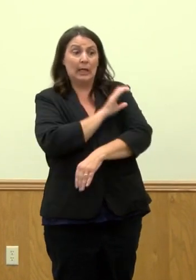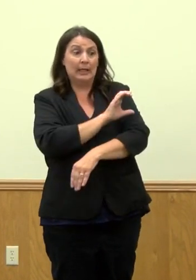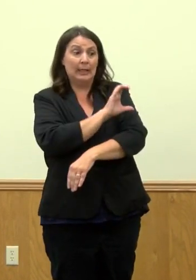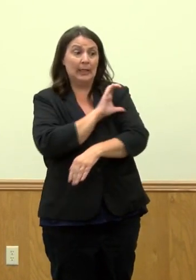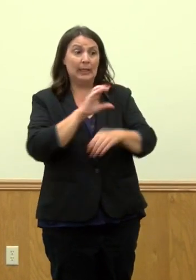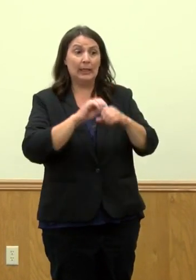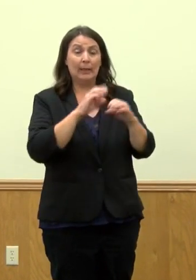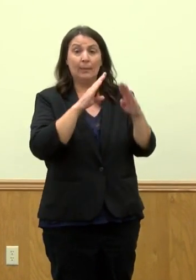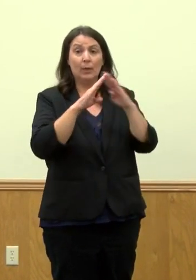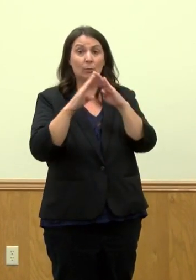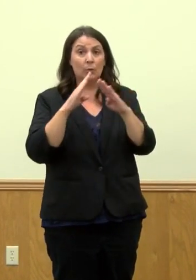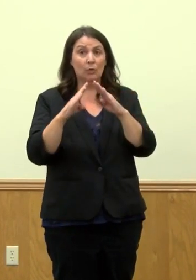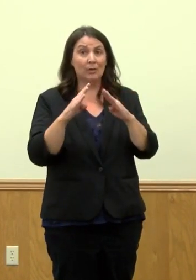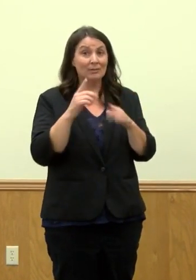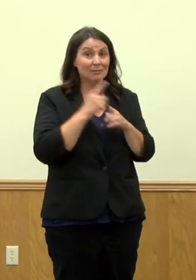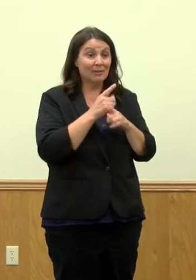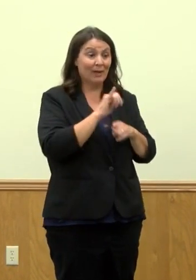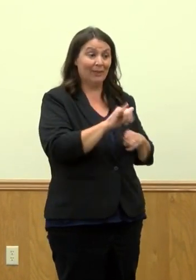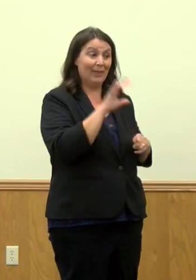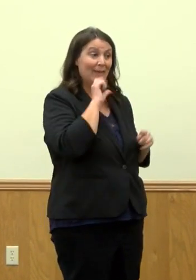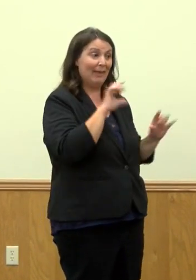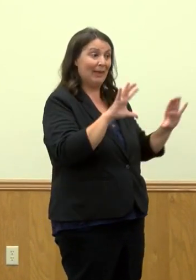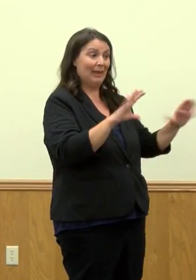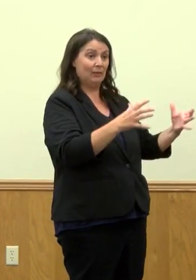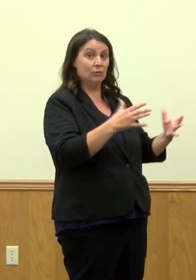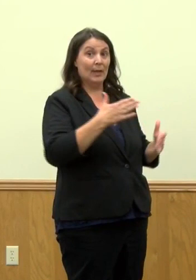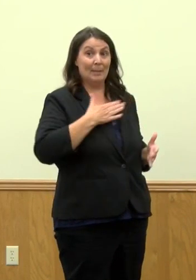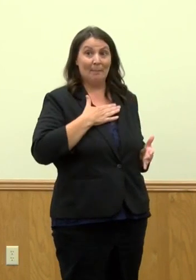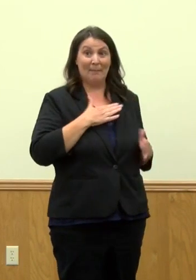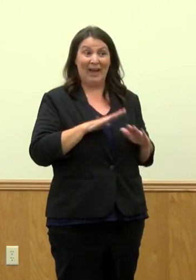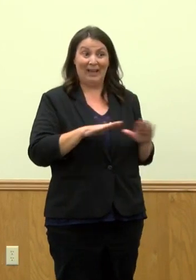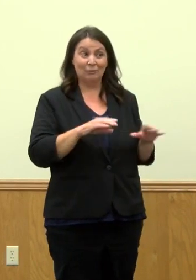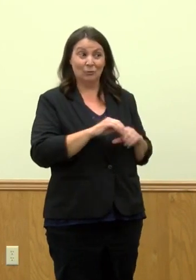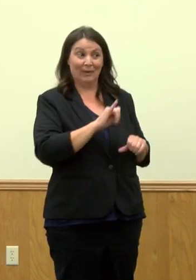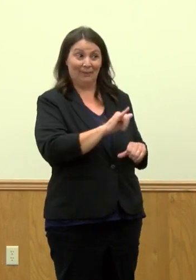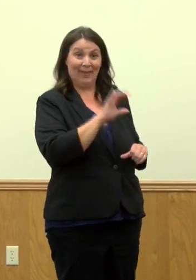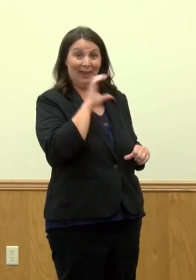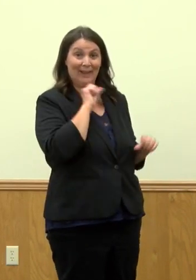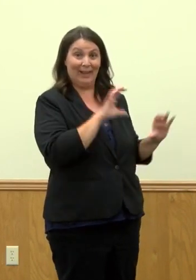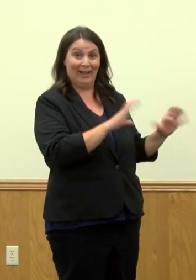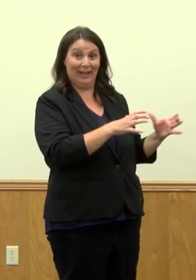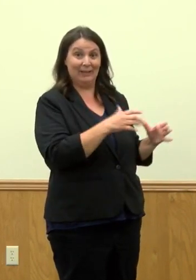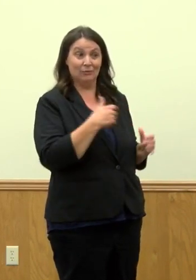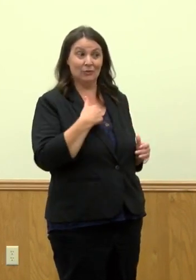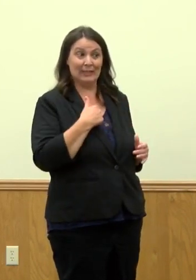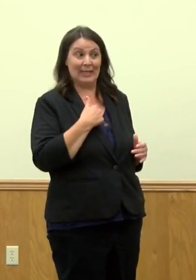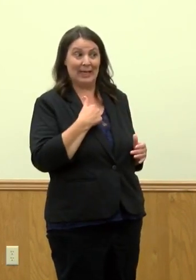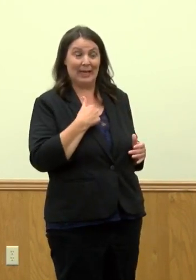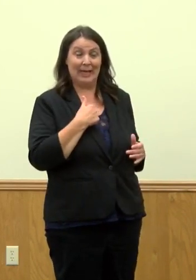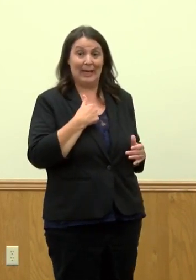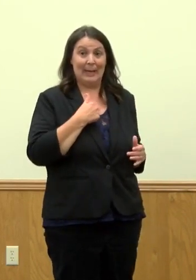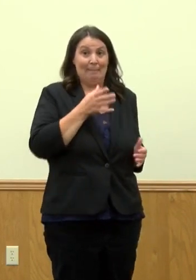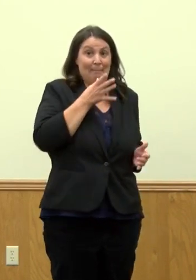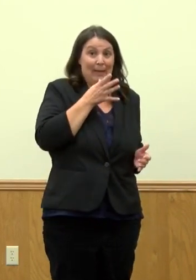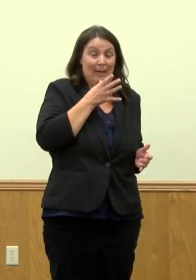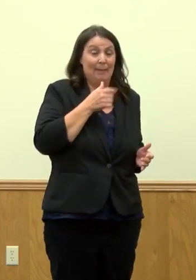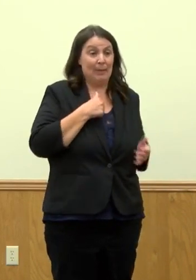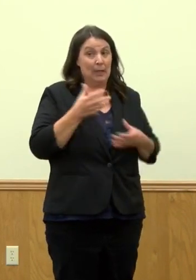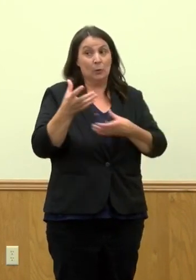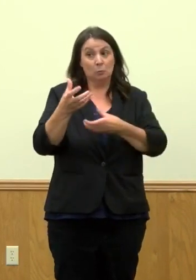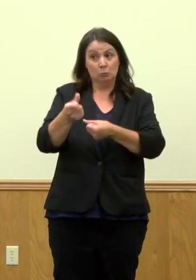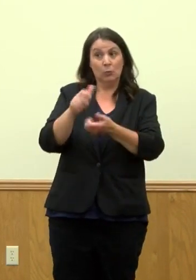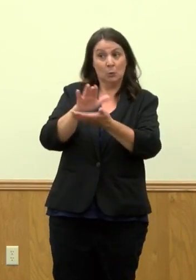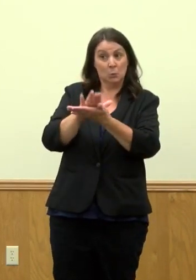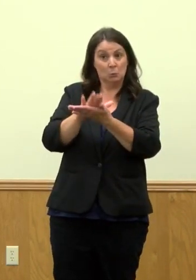families, because again, this is a younger population and my own children fall into this population. And I, as a parent, you know, while I trust my school, I'm very